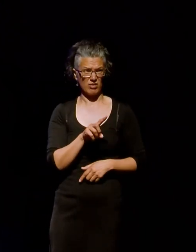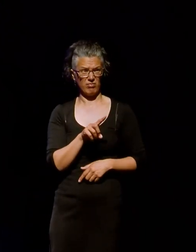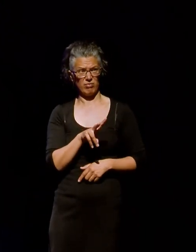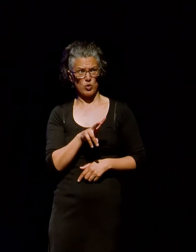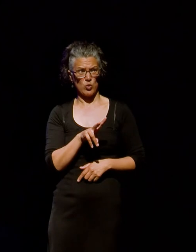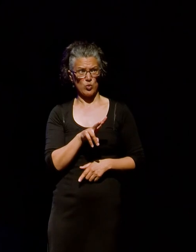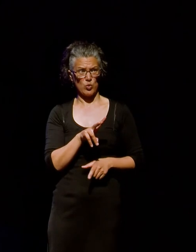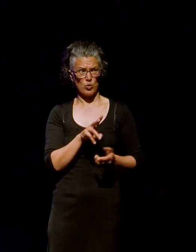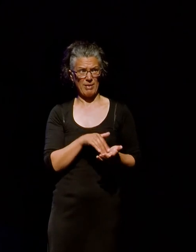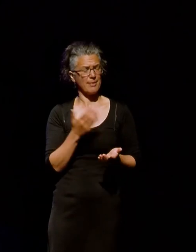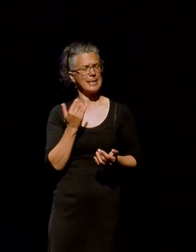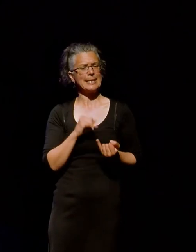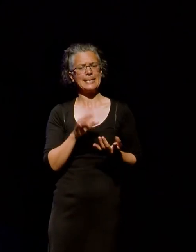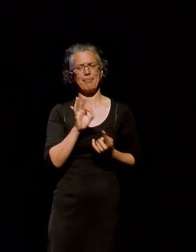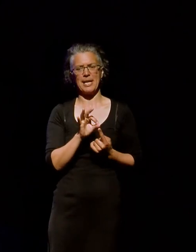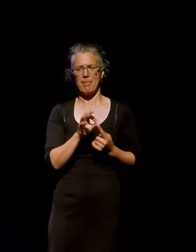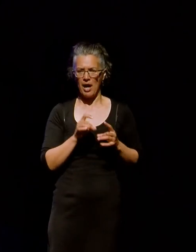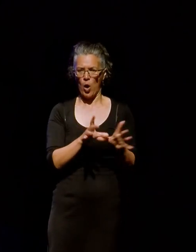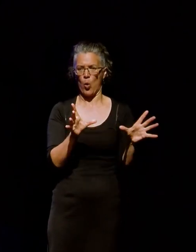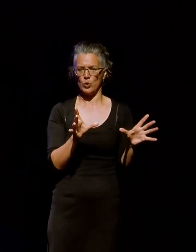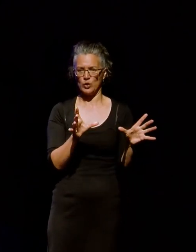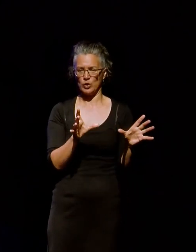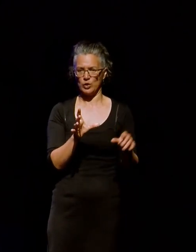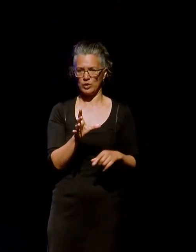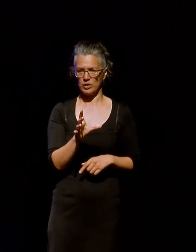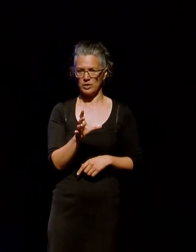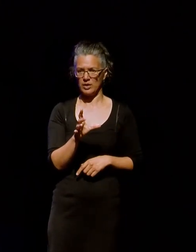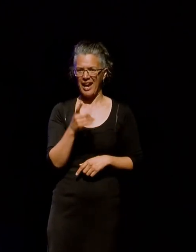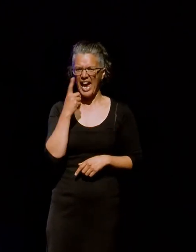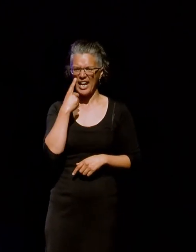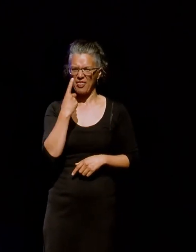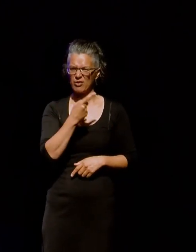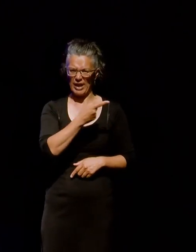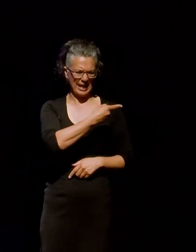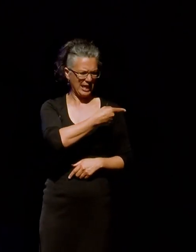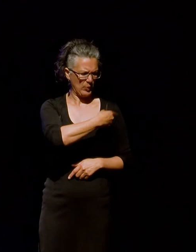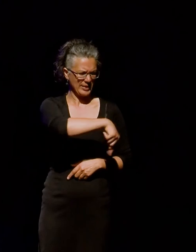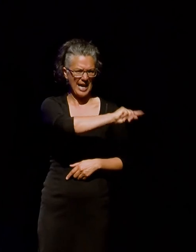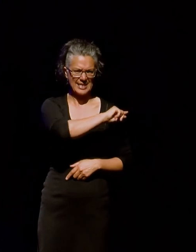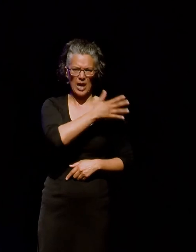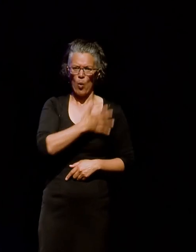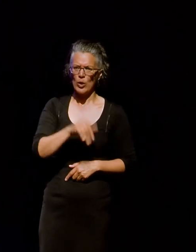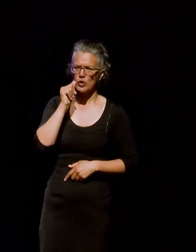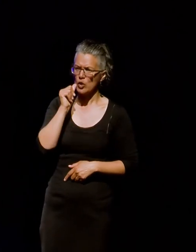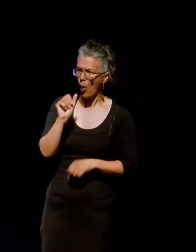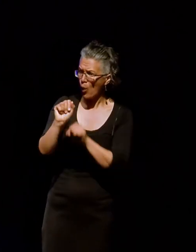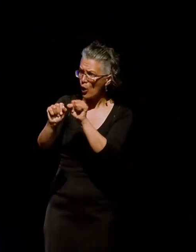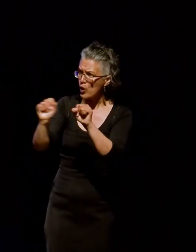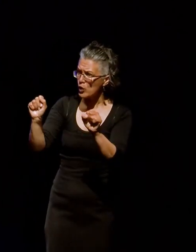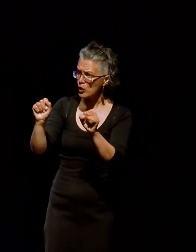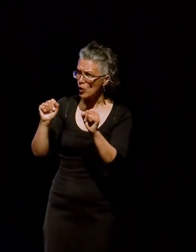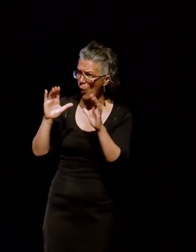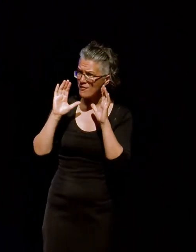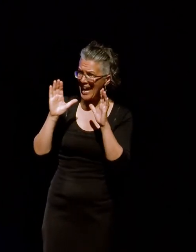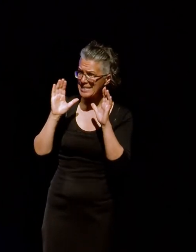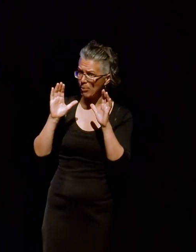September, I believe. And again, I think it was just us kind of wanting to know, is your Facebook an archive of